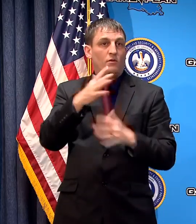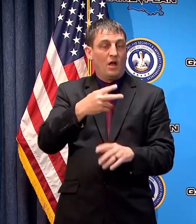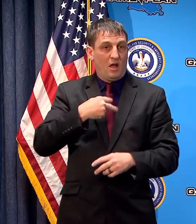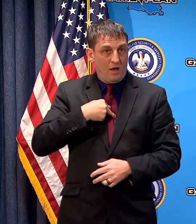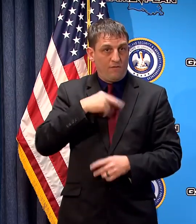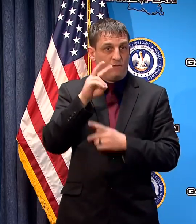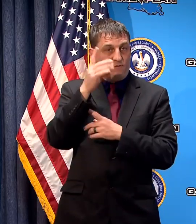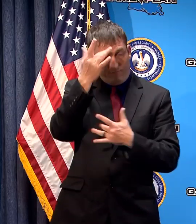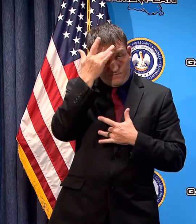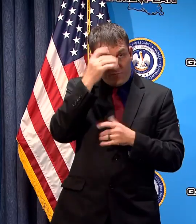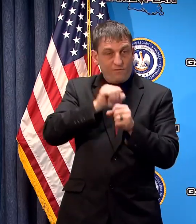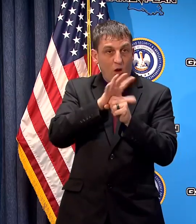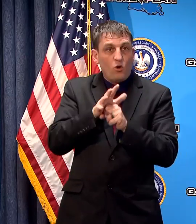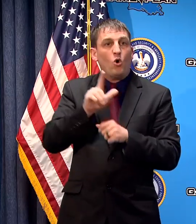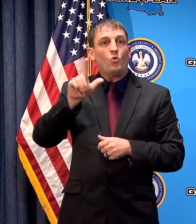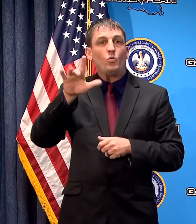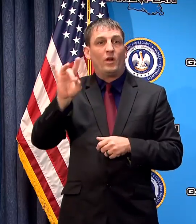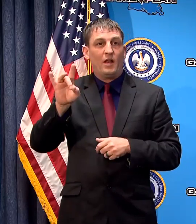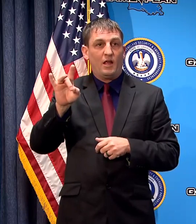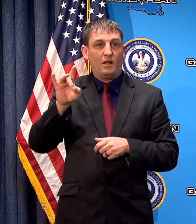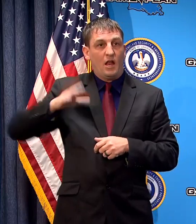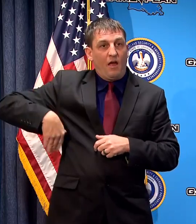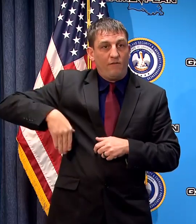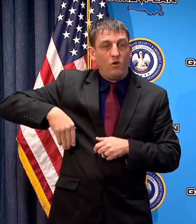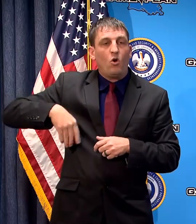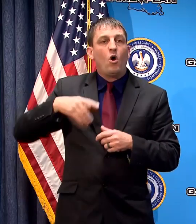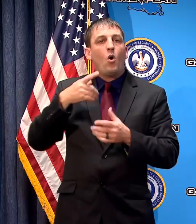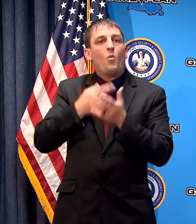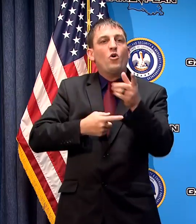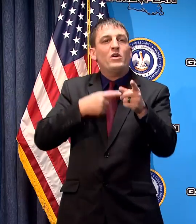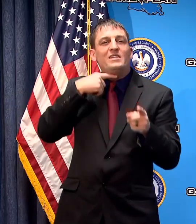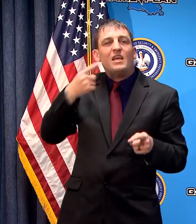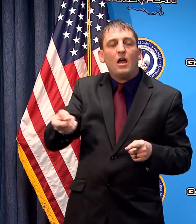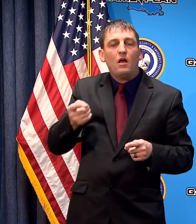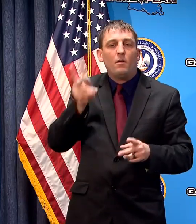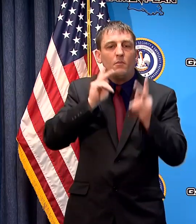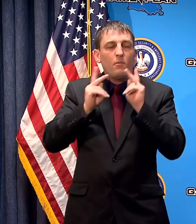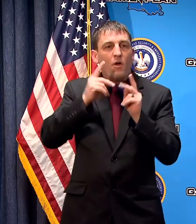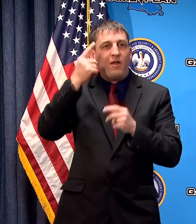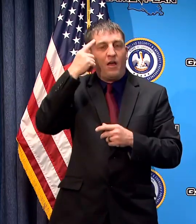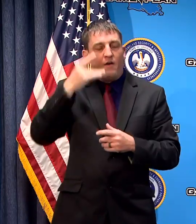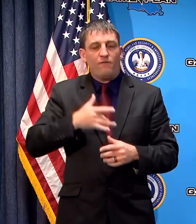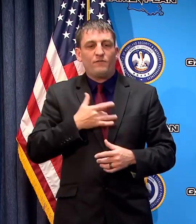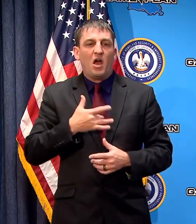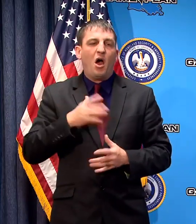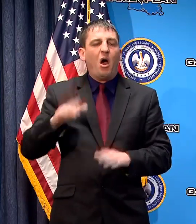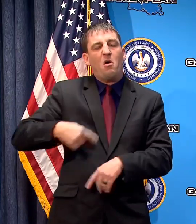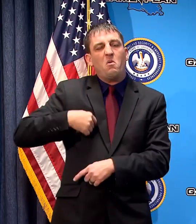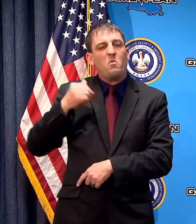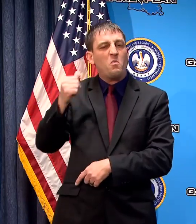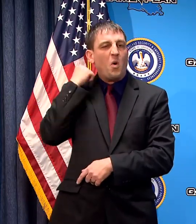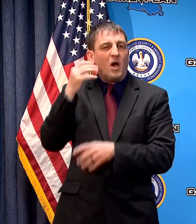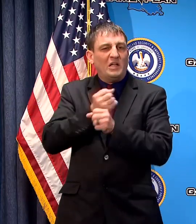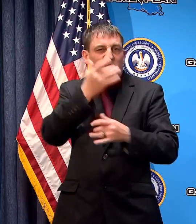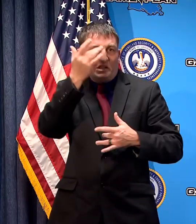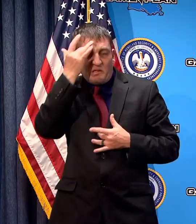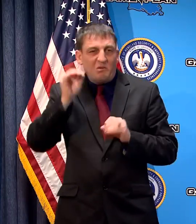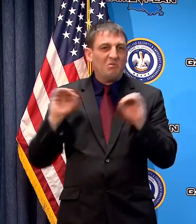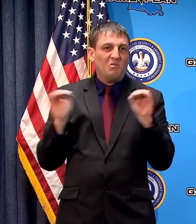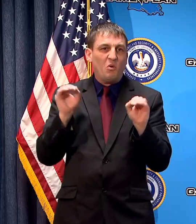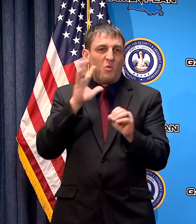that have it what would you tell those people to prevent them from getting into that false sense of security that they won't? yeah well first of all